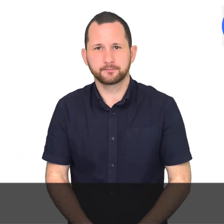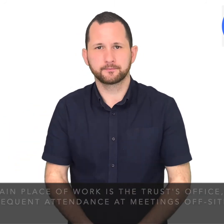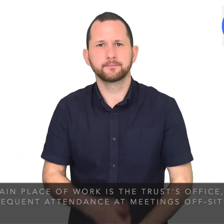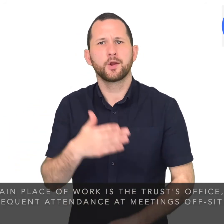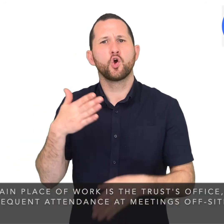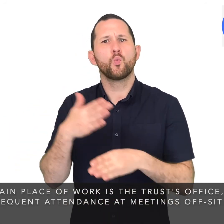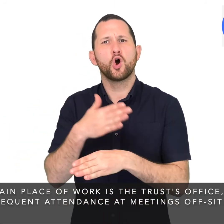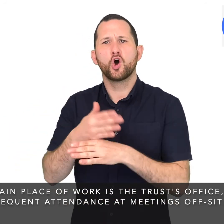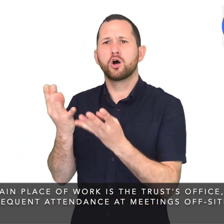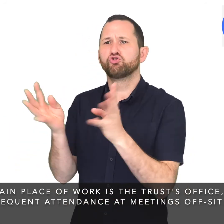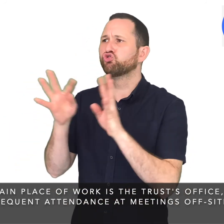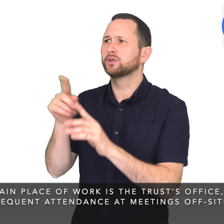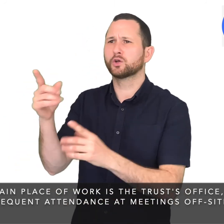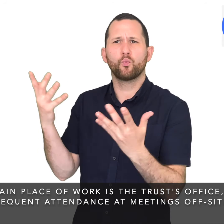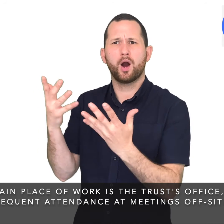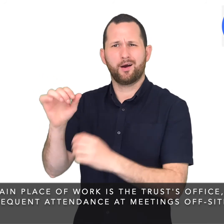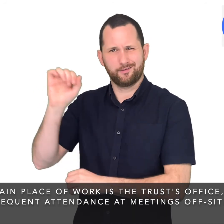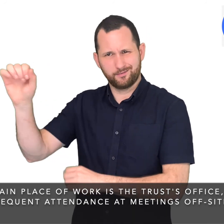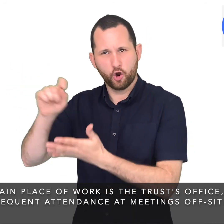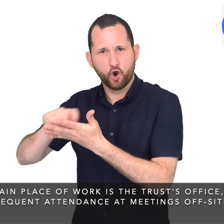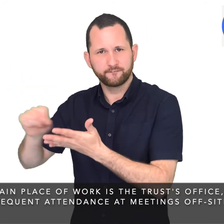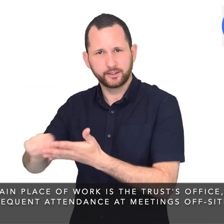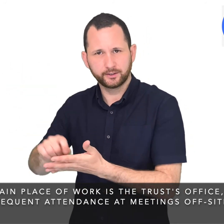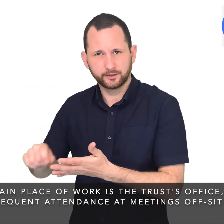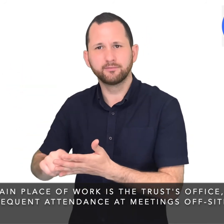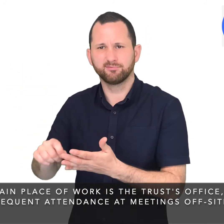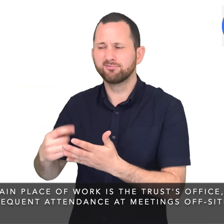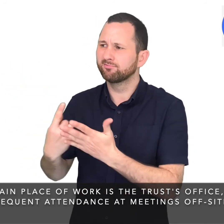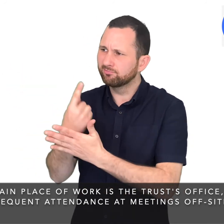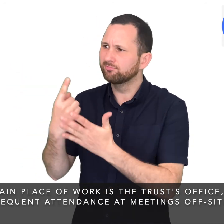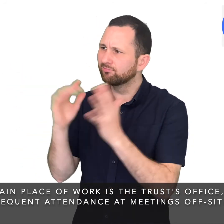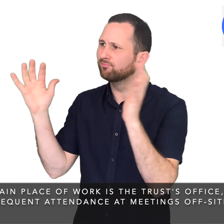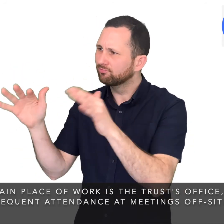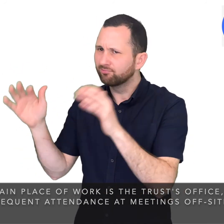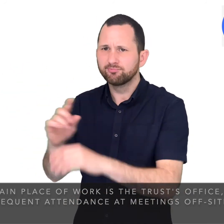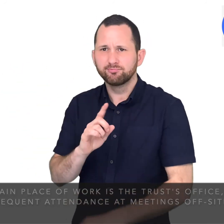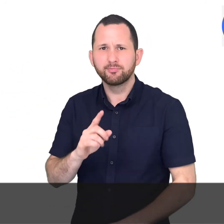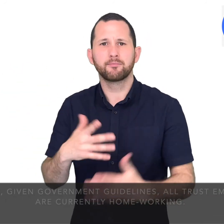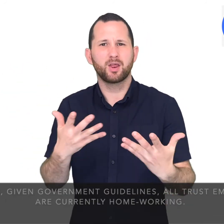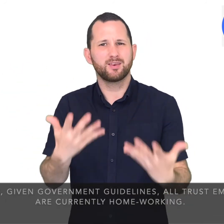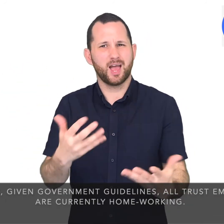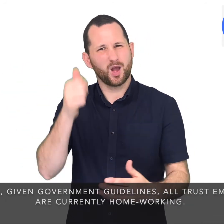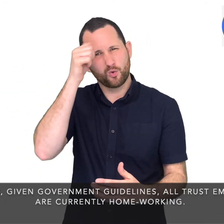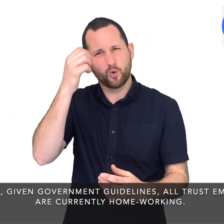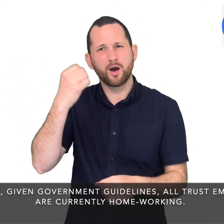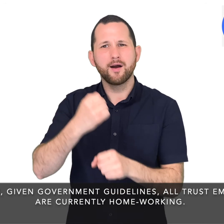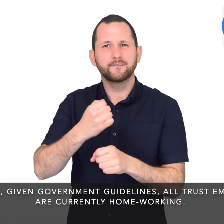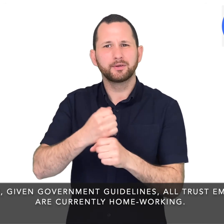The main place of work is the Trust's office, with frequent attendance at meetings off-site. However, given current